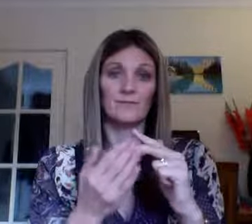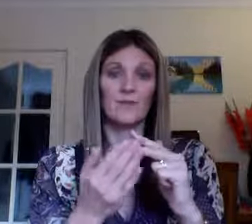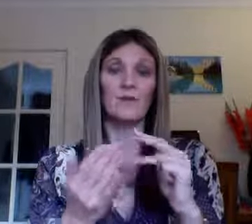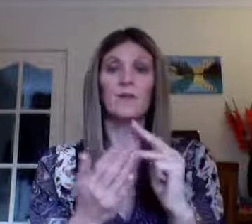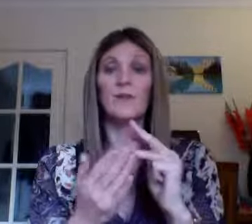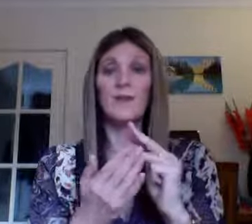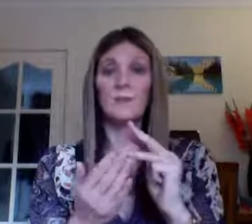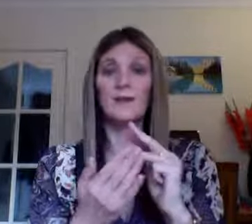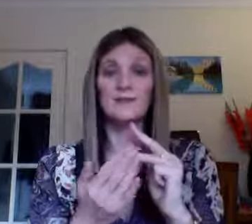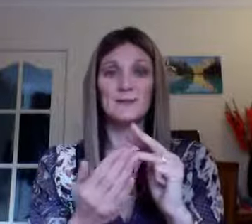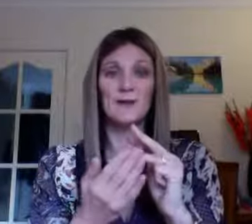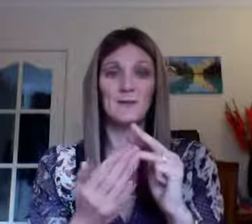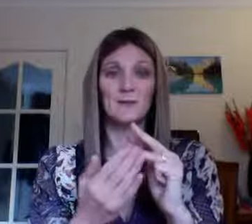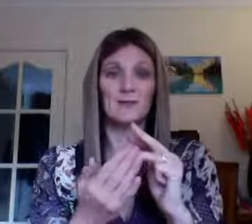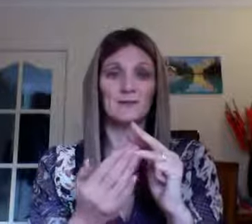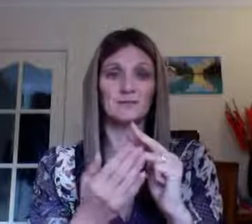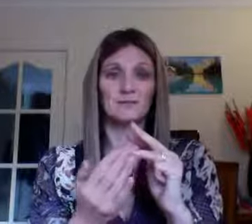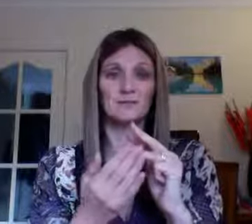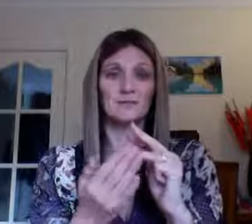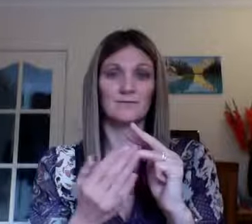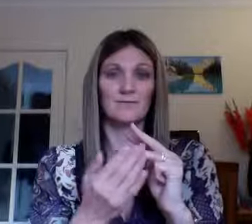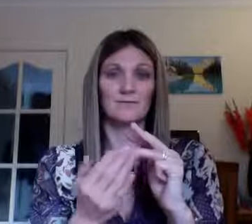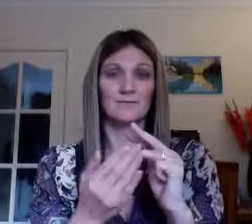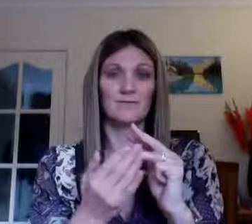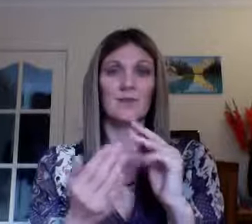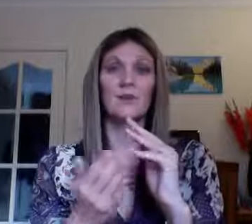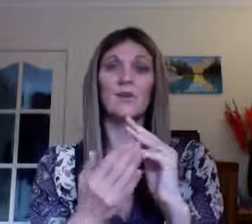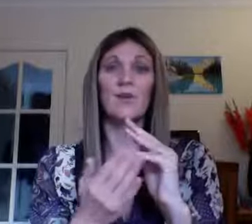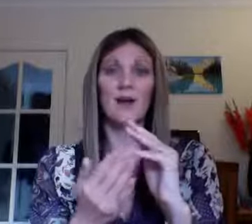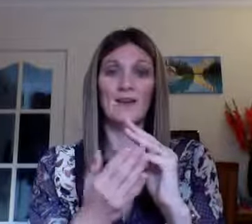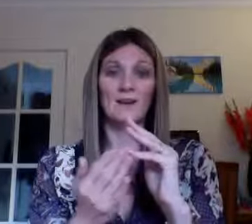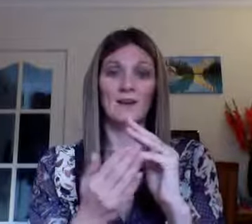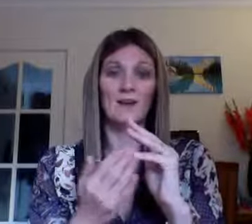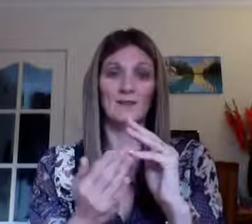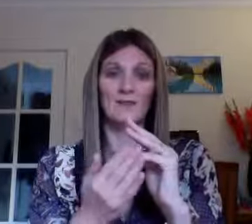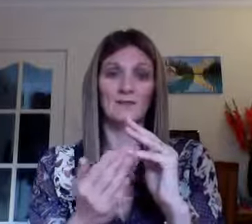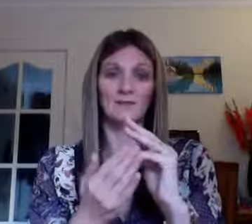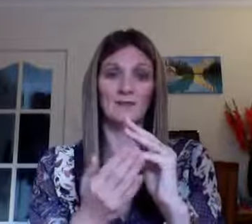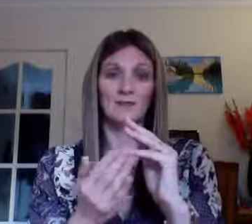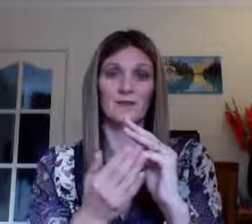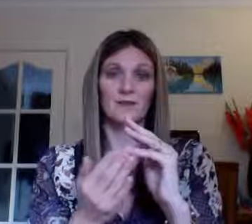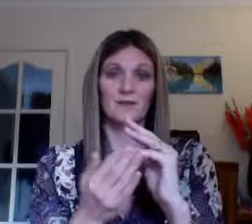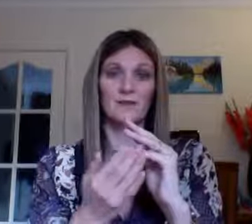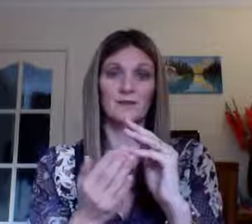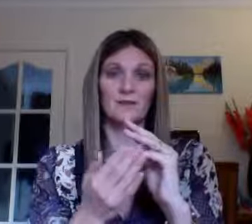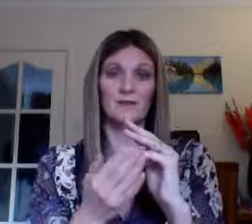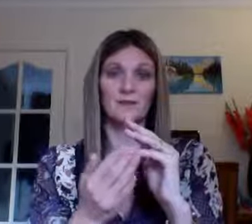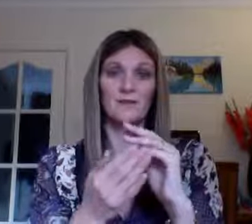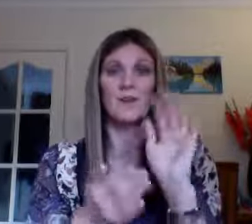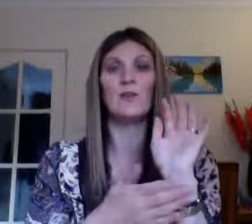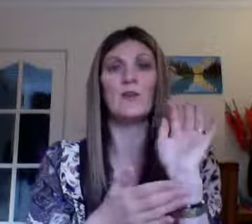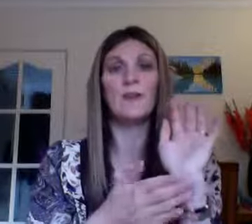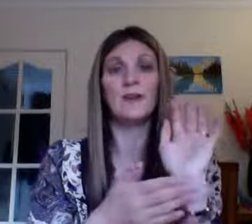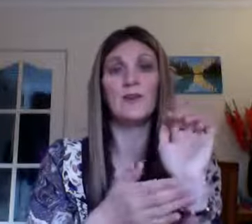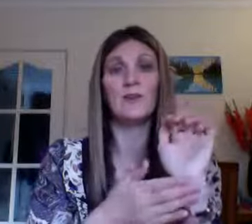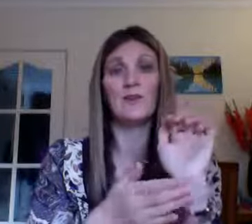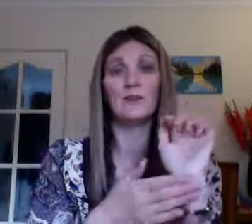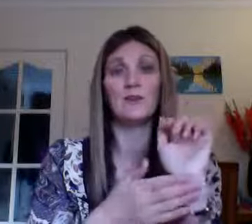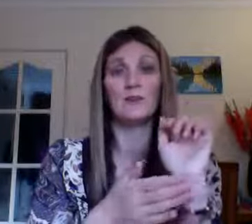All of the old beliefs about money. Of not having enough. Of there not being enough left over